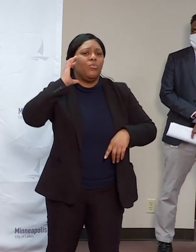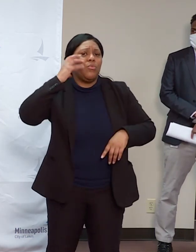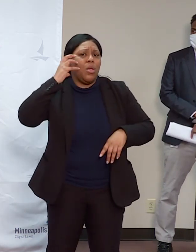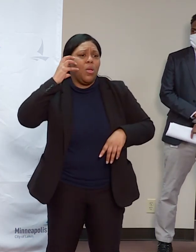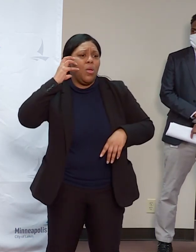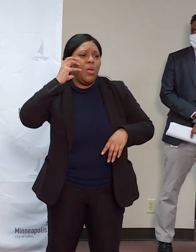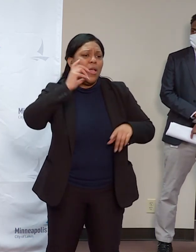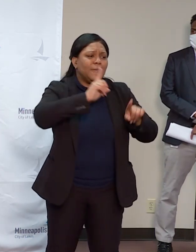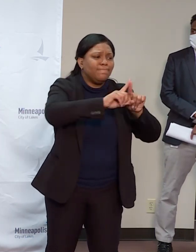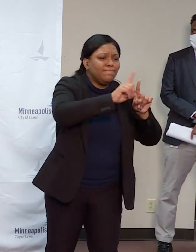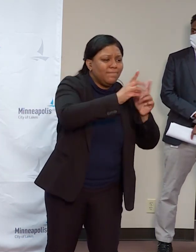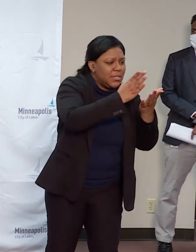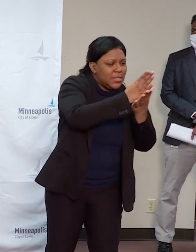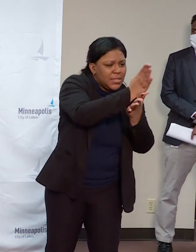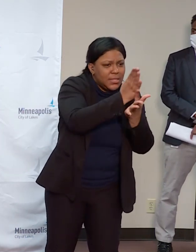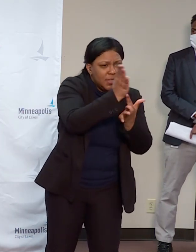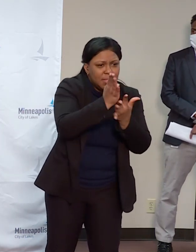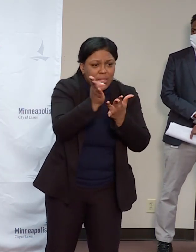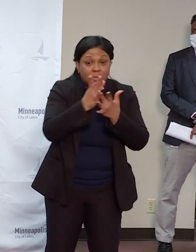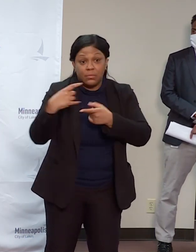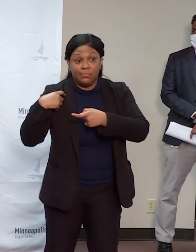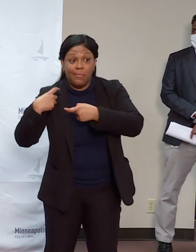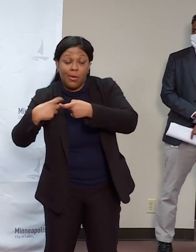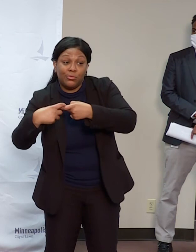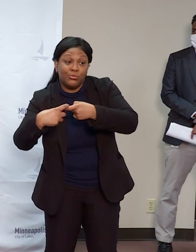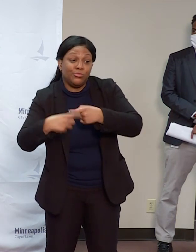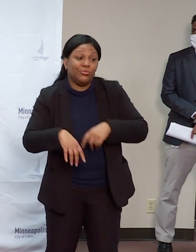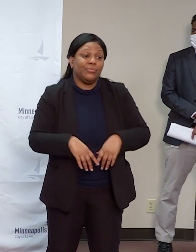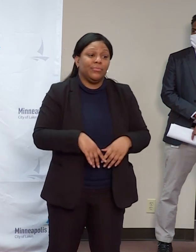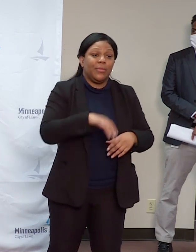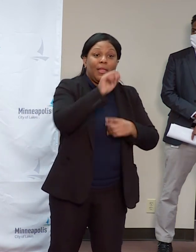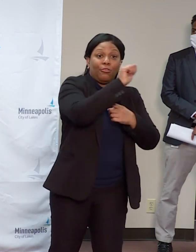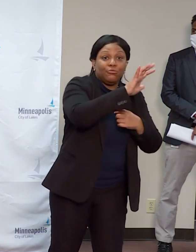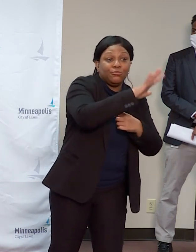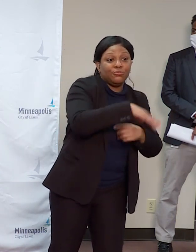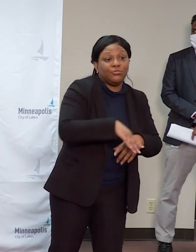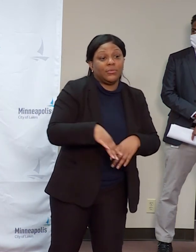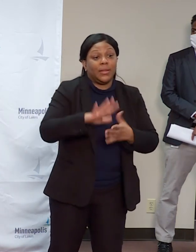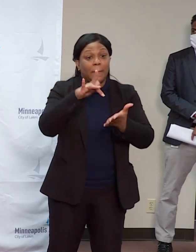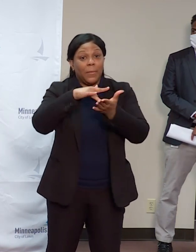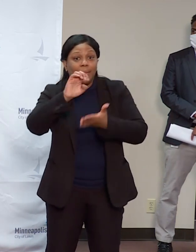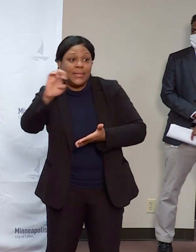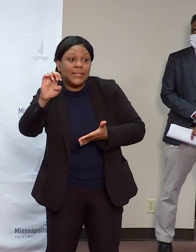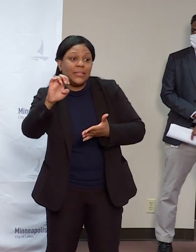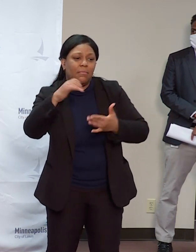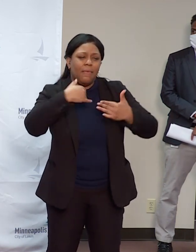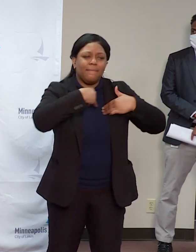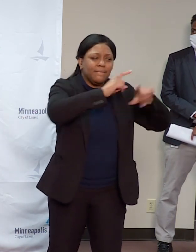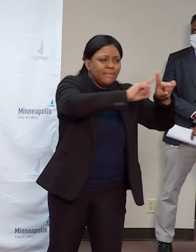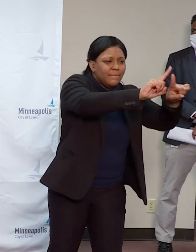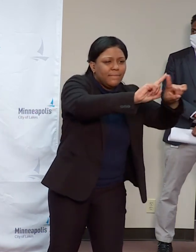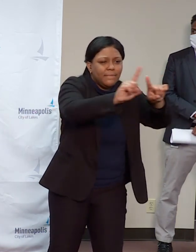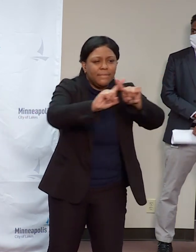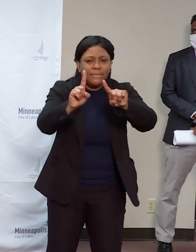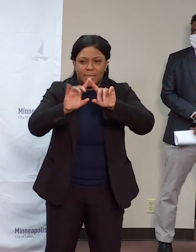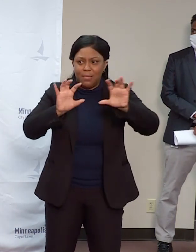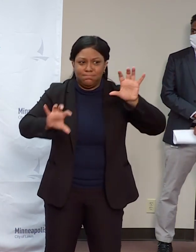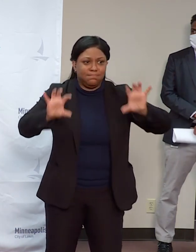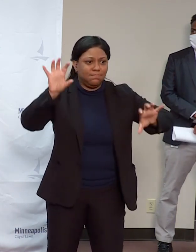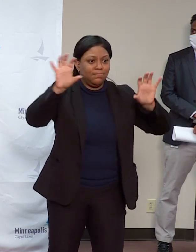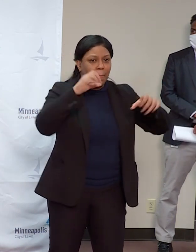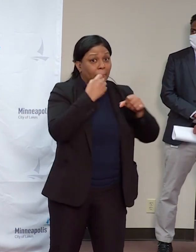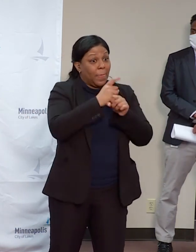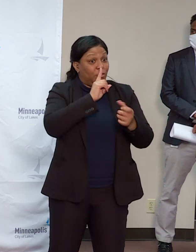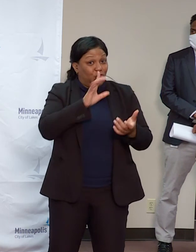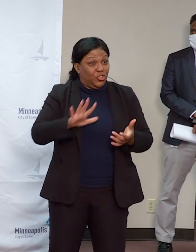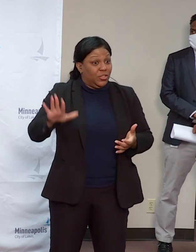Southeast Asian communities. We will be expanding the schedule of these radio programs to be weekly with the option of being able to add